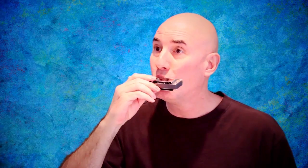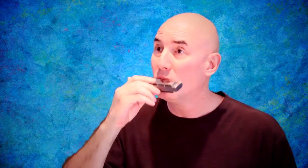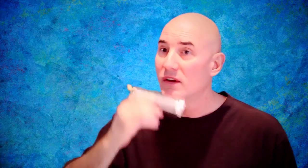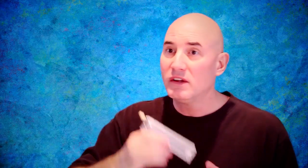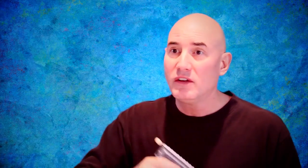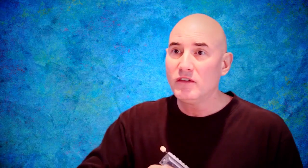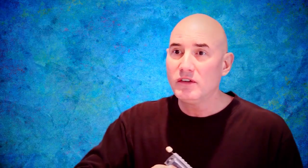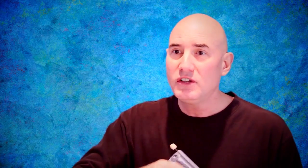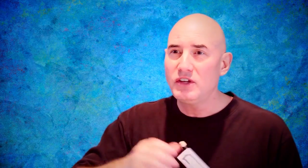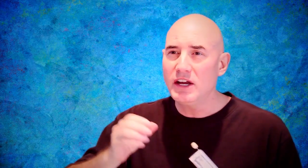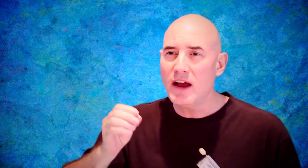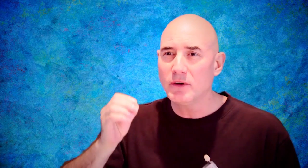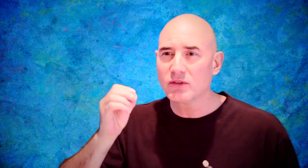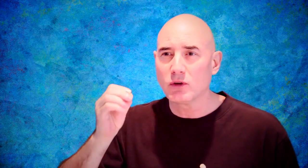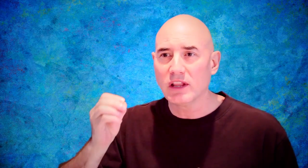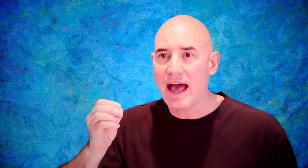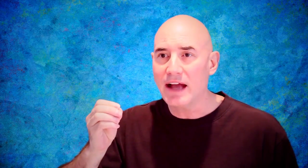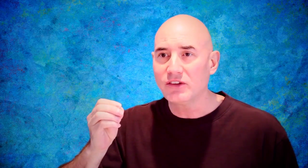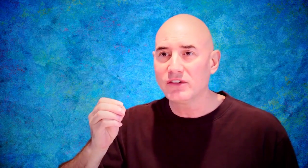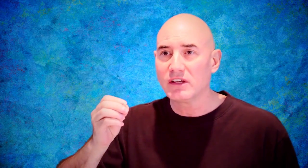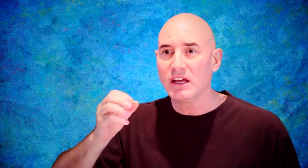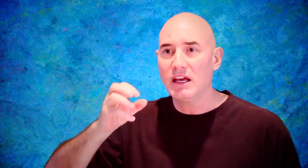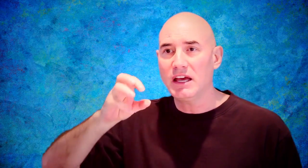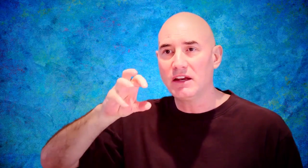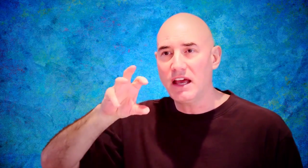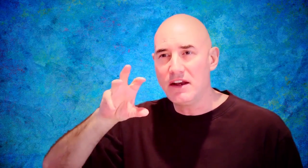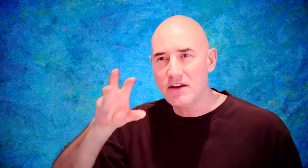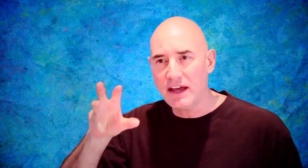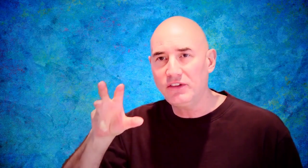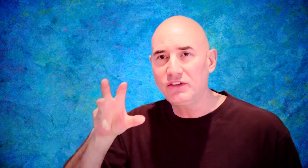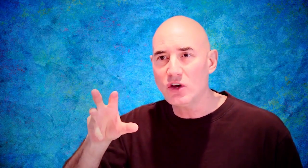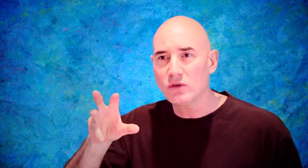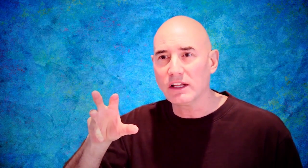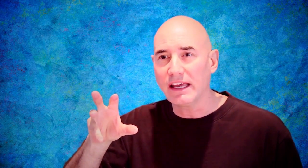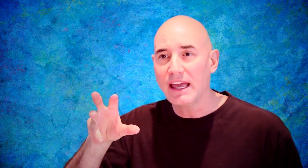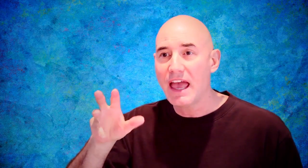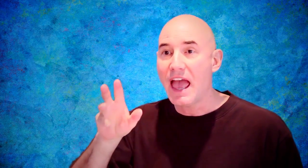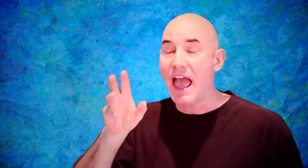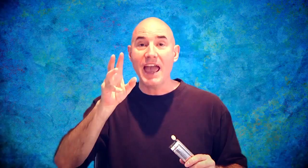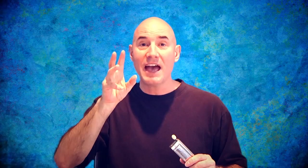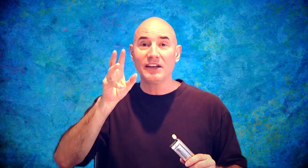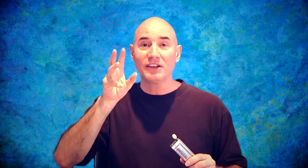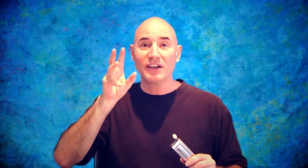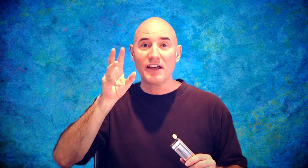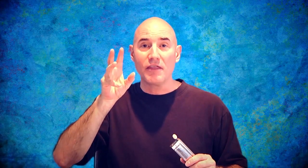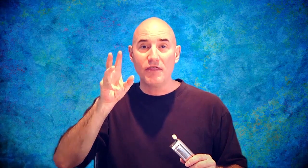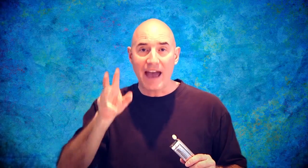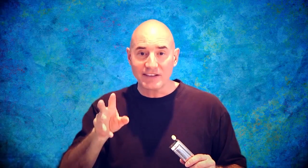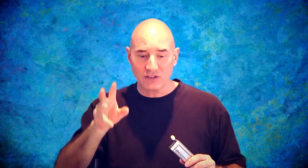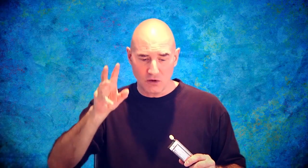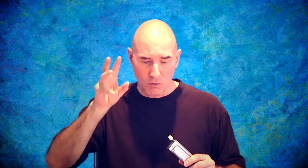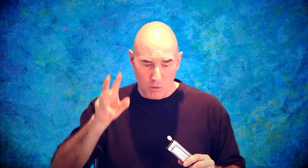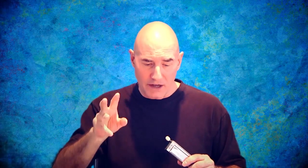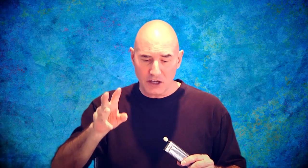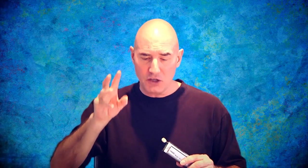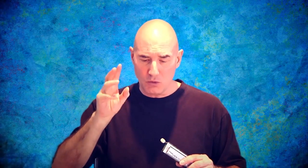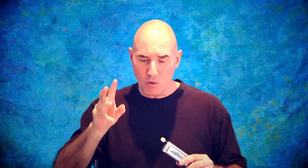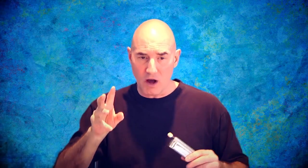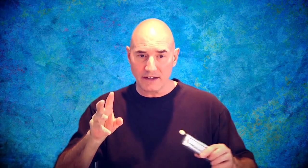Did you hear how it's relaxed and nice tonally? And that's what you want.